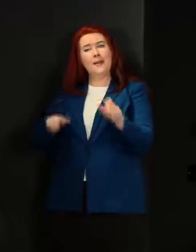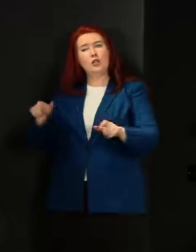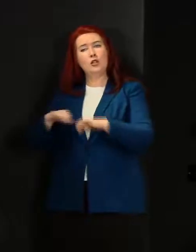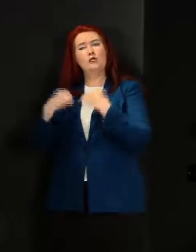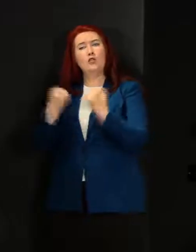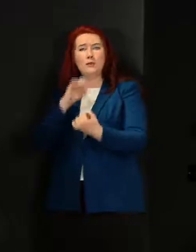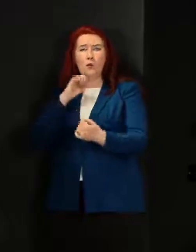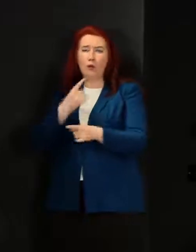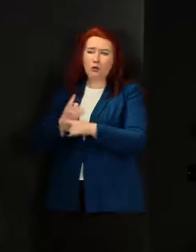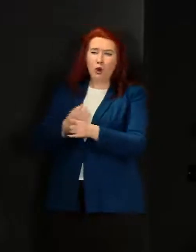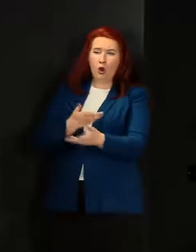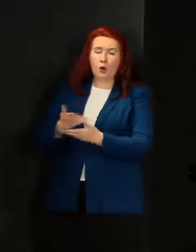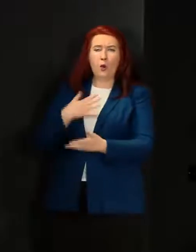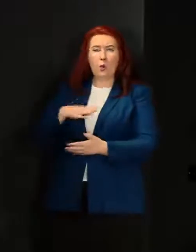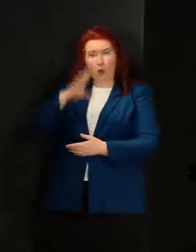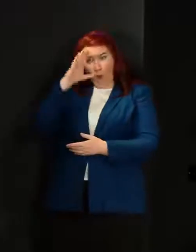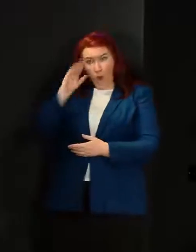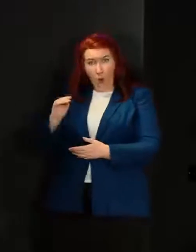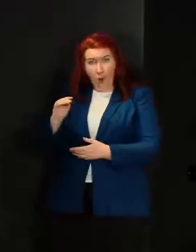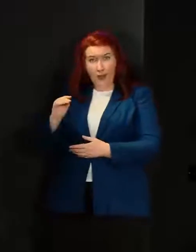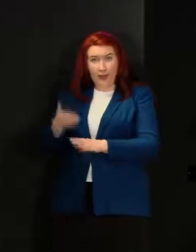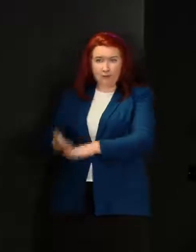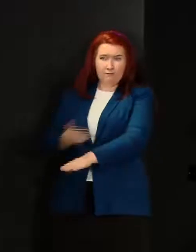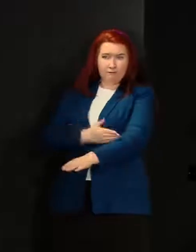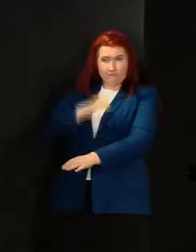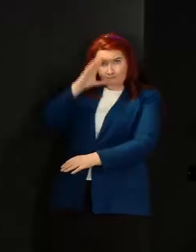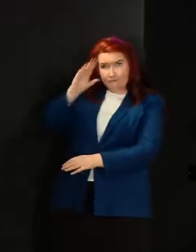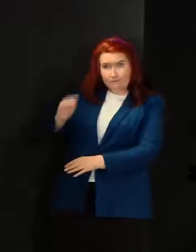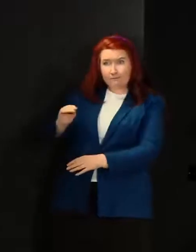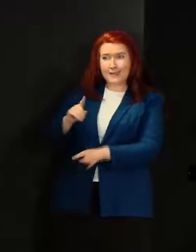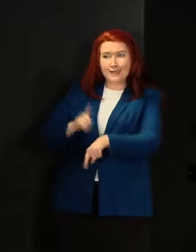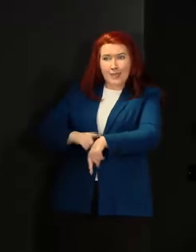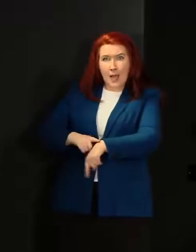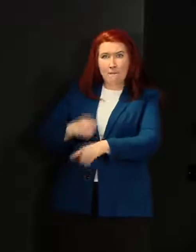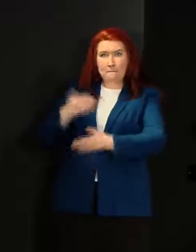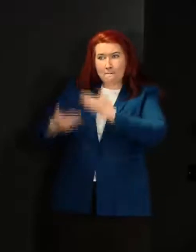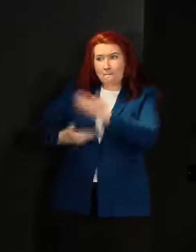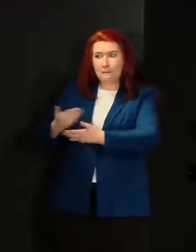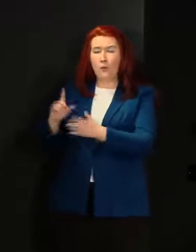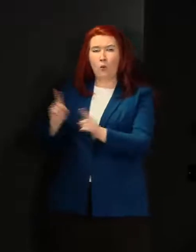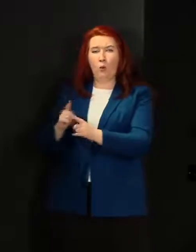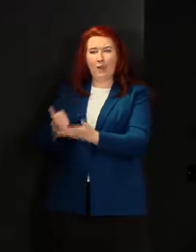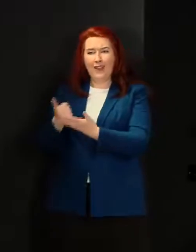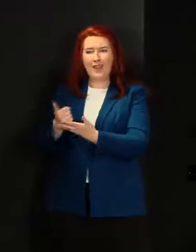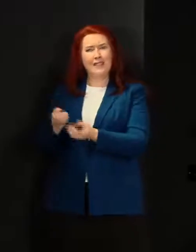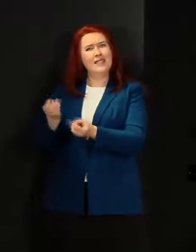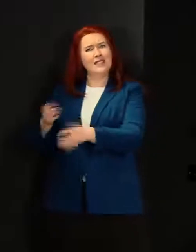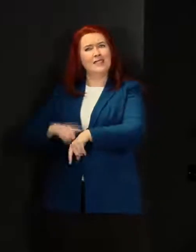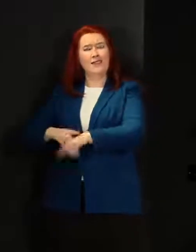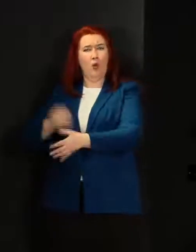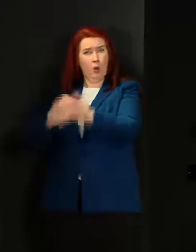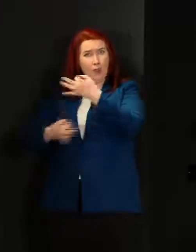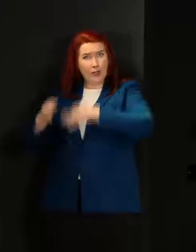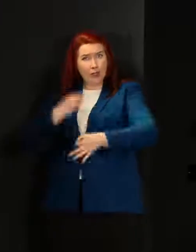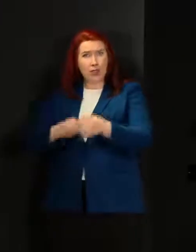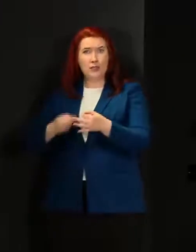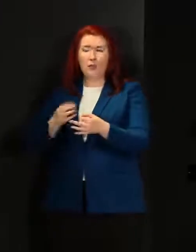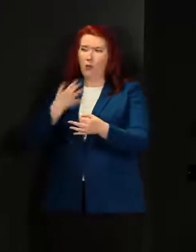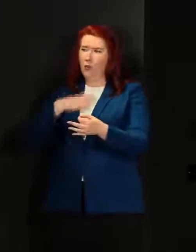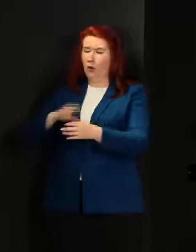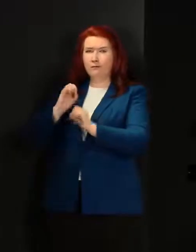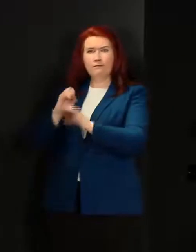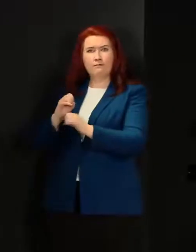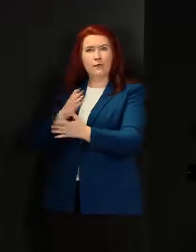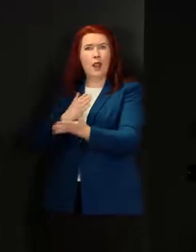and we will give warning and time to get used to what that advice might look like so people can ask us questions so we can clarify